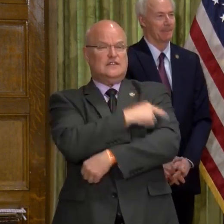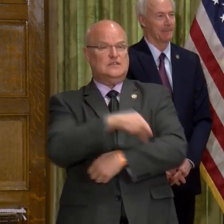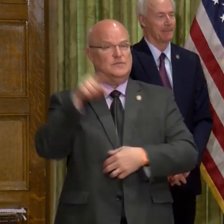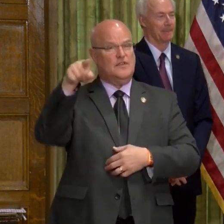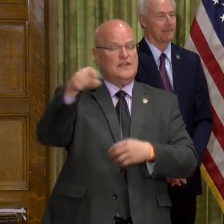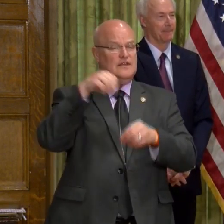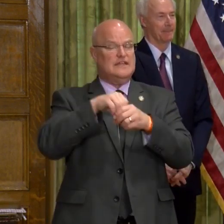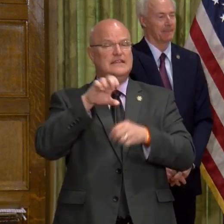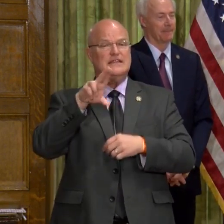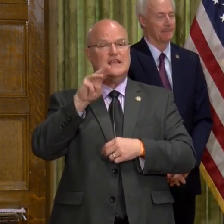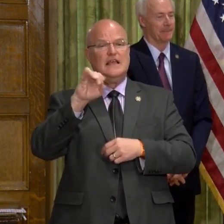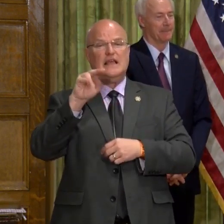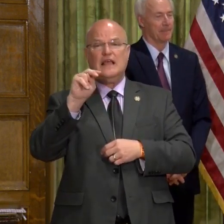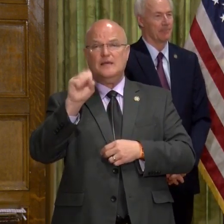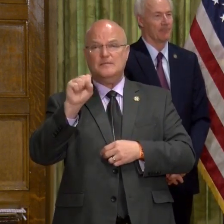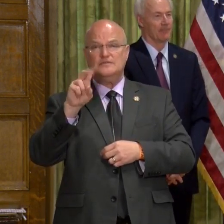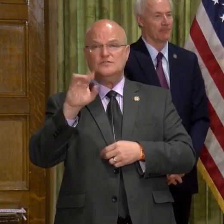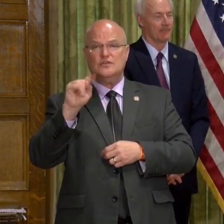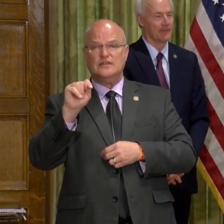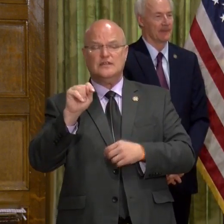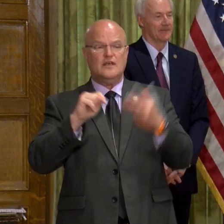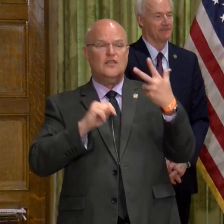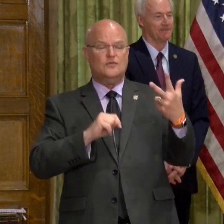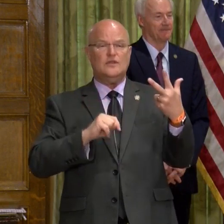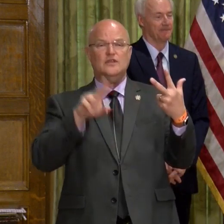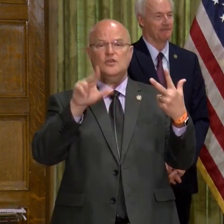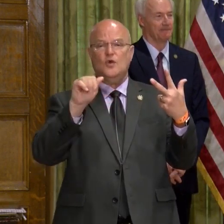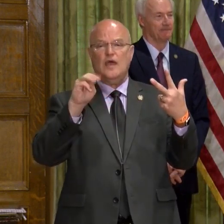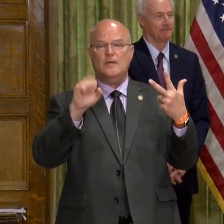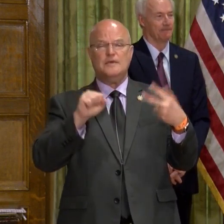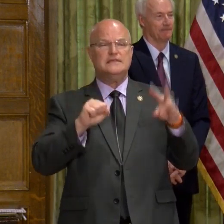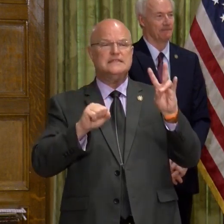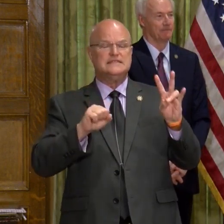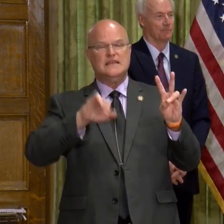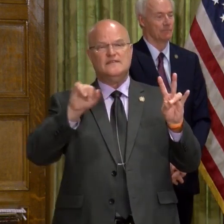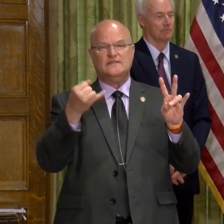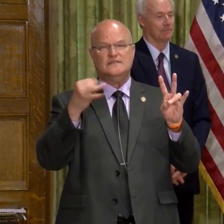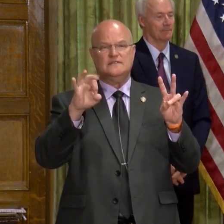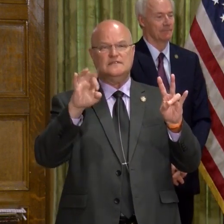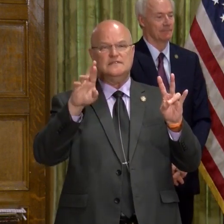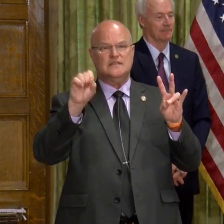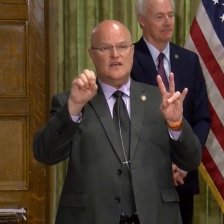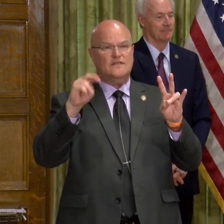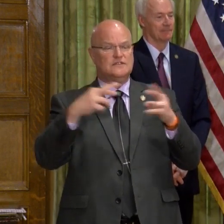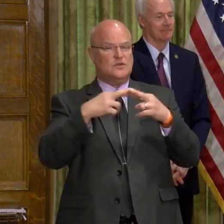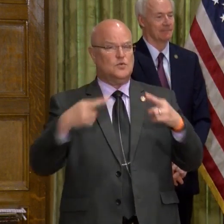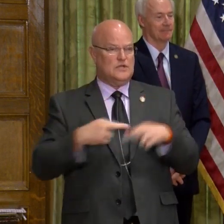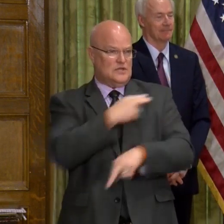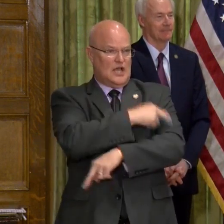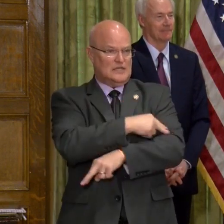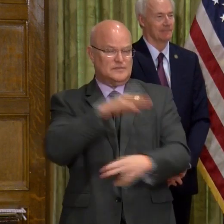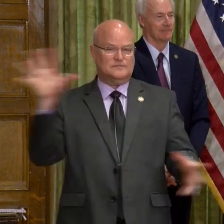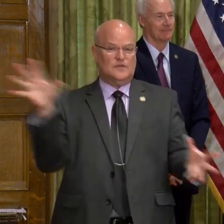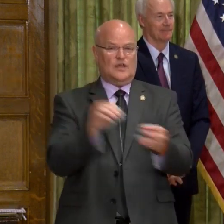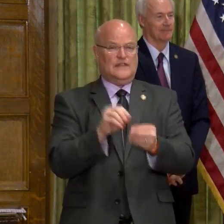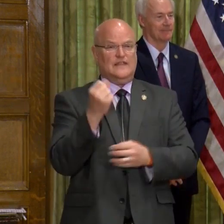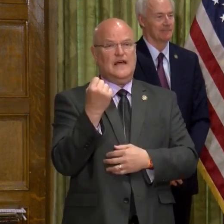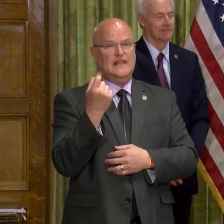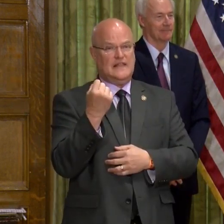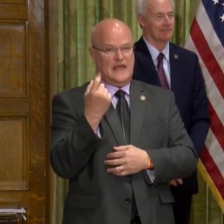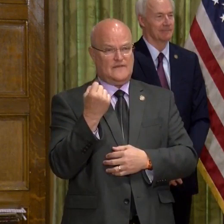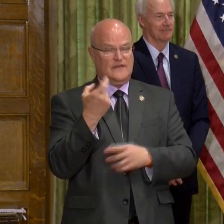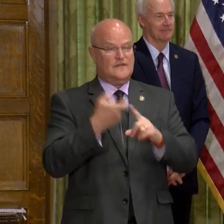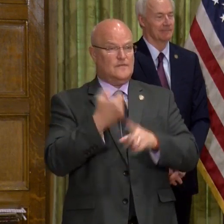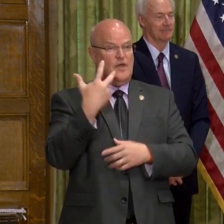in the Cummins unit, 3 at UAMS, and 7 at Jefferson Regional Medical Center. So a total of 11. And